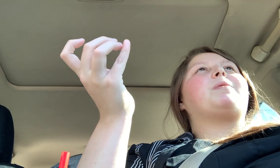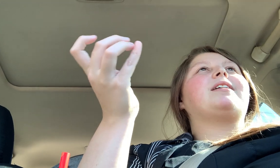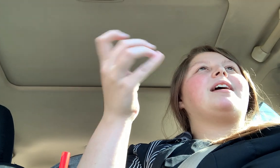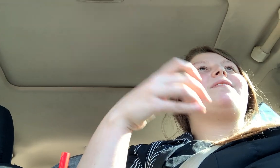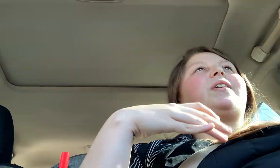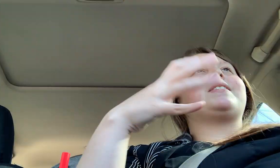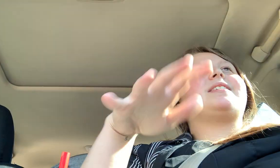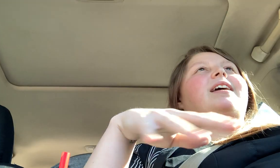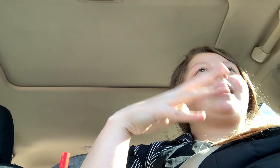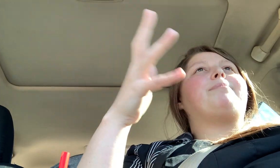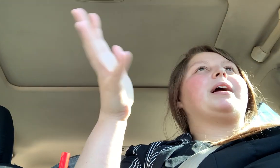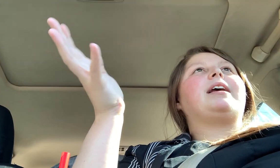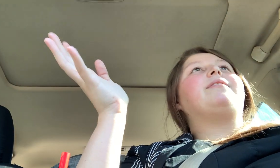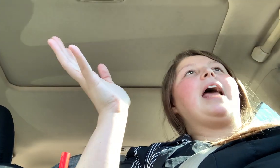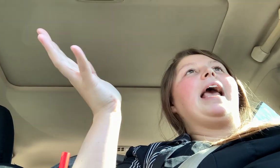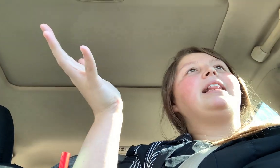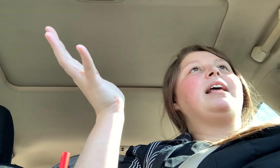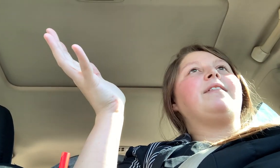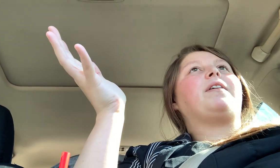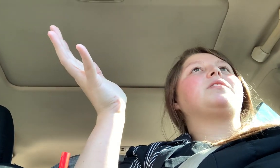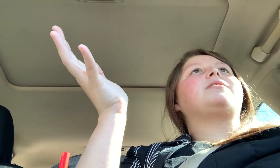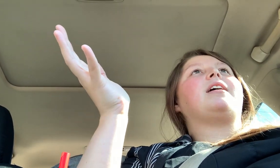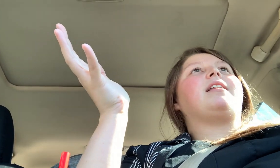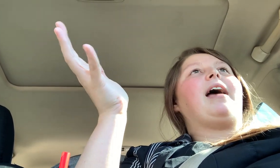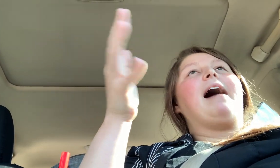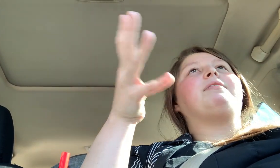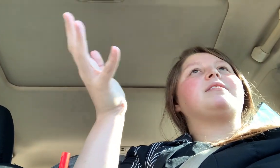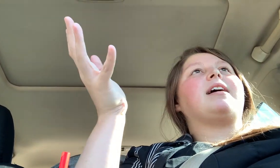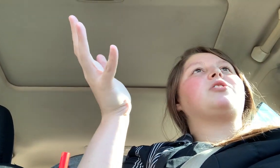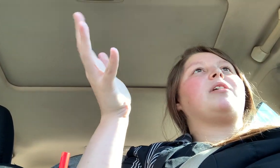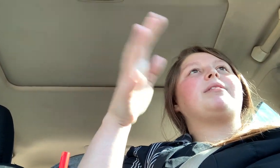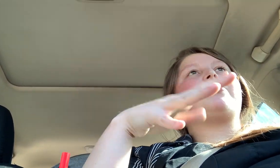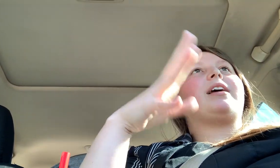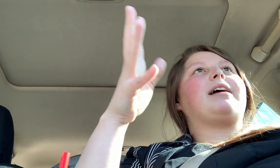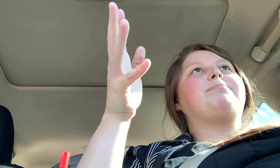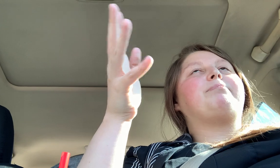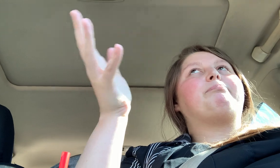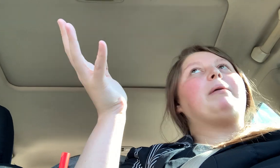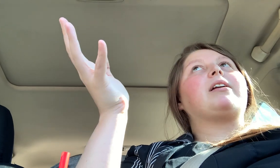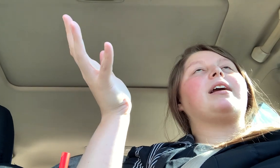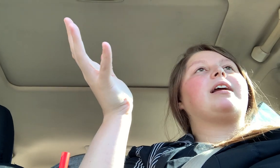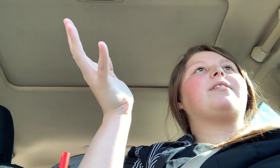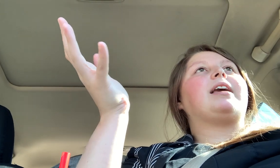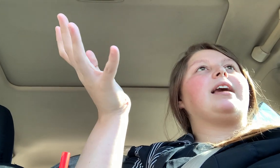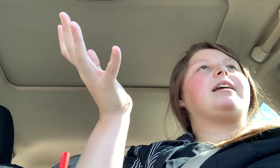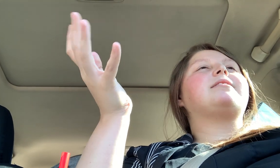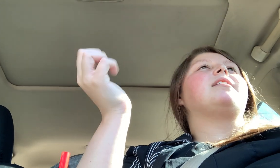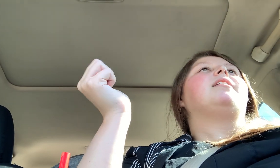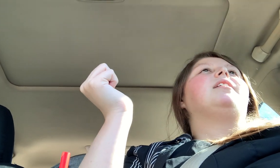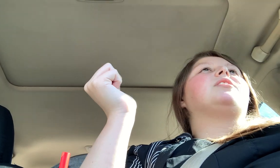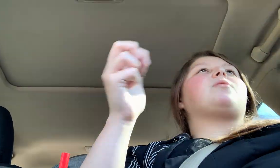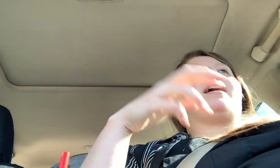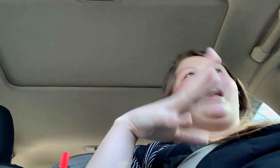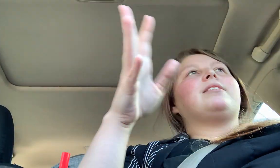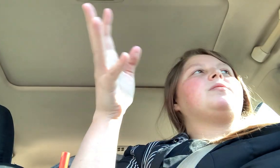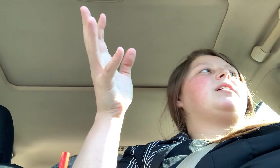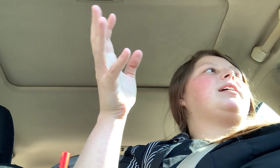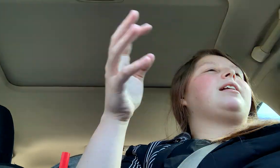pregnant and feeling sick and I barely even ate in the first and half of the second trimester. Like I barely could even eat. So I canceled it.